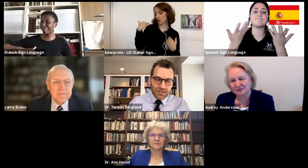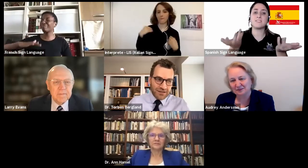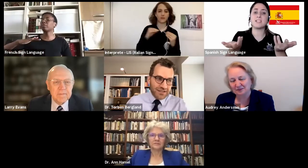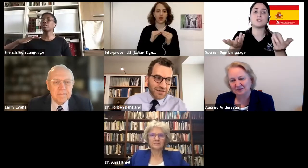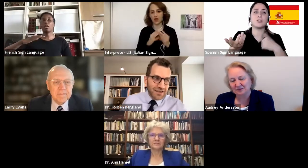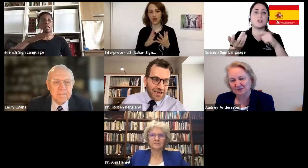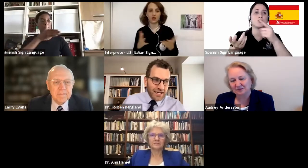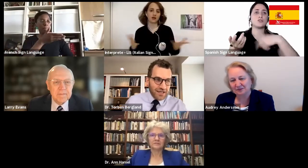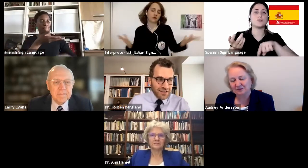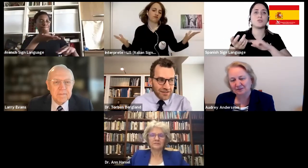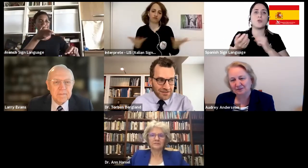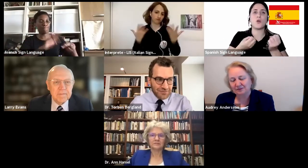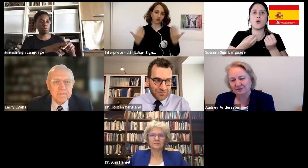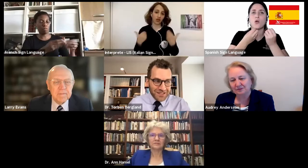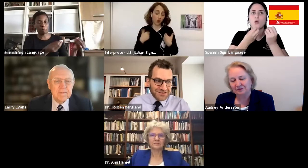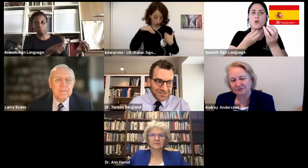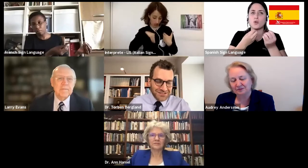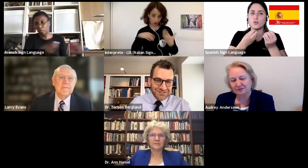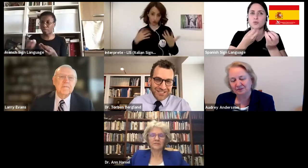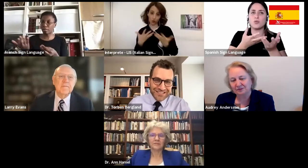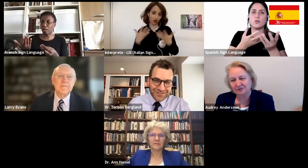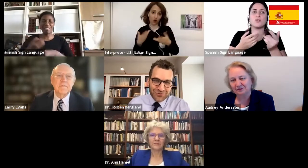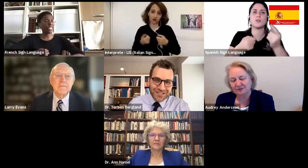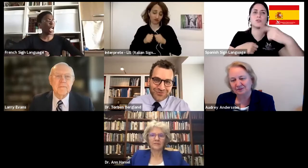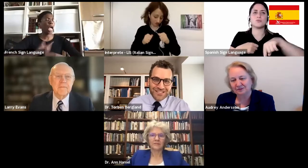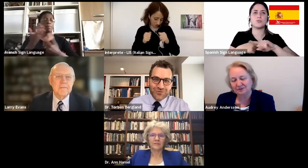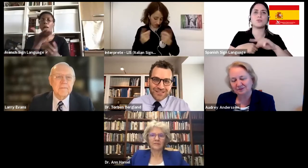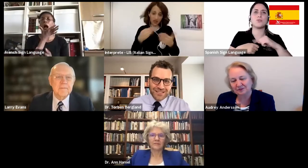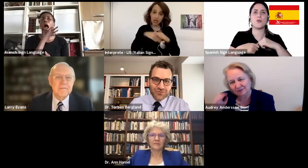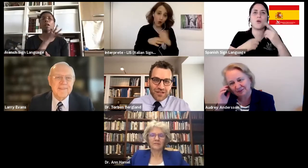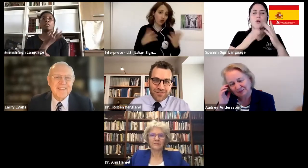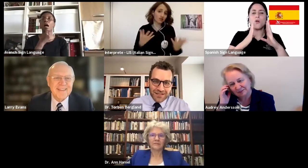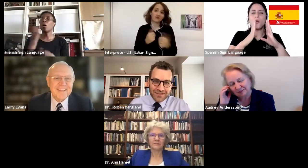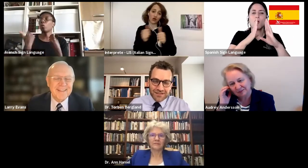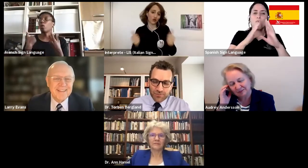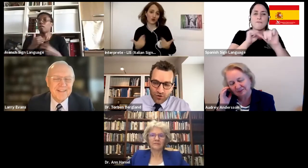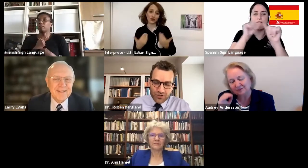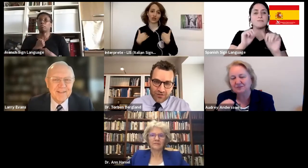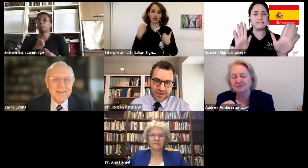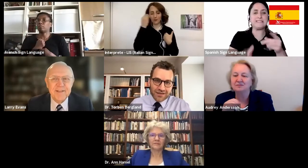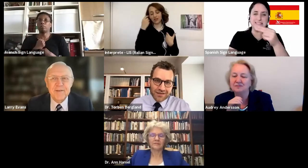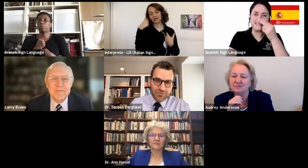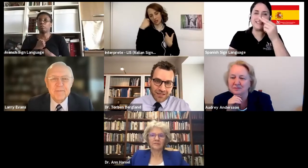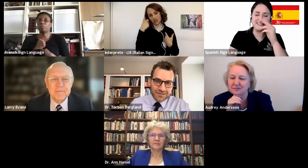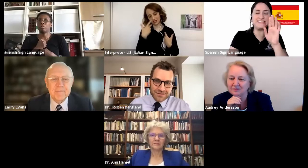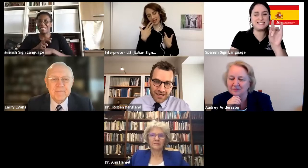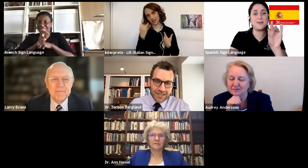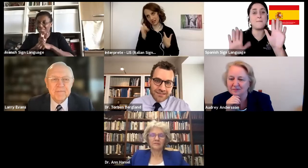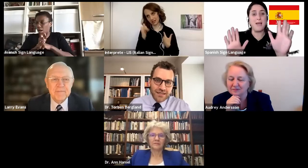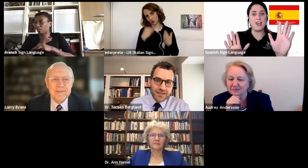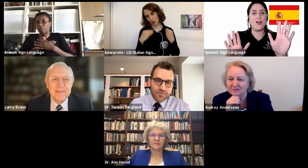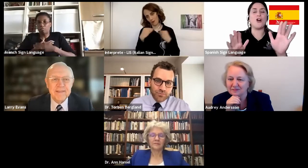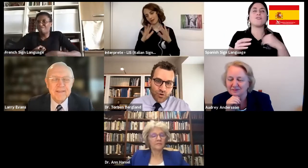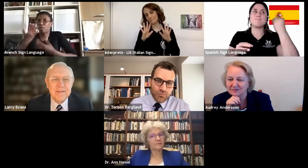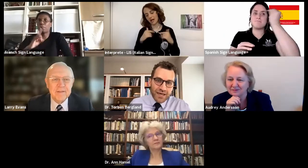what we do. So I think, uh, it's, it's, it's, it's a very interesting question. What I think the important thing, the baseline